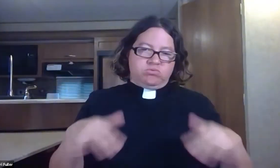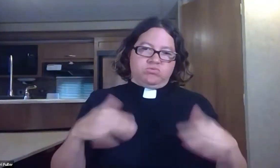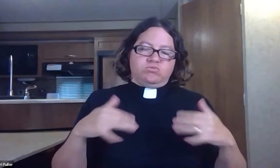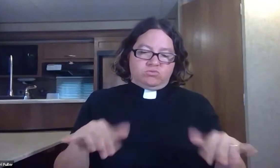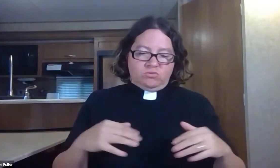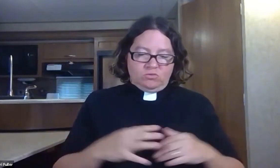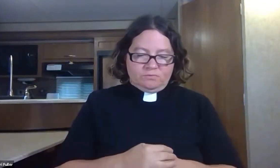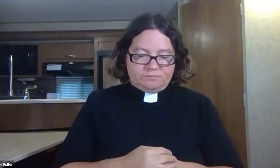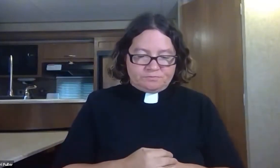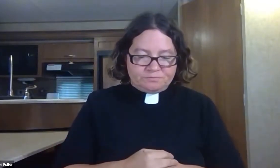we could have imagined